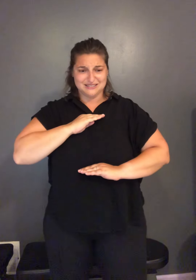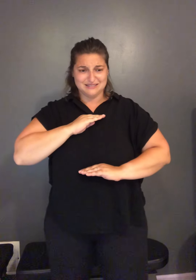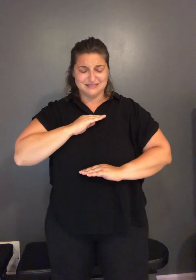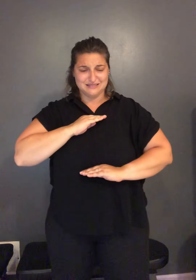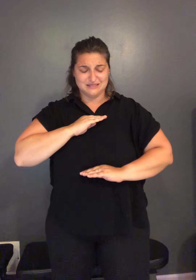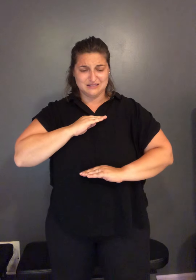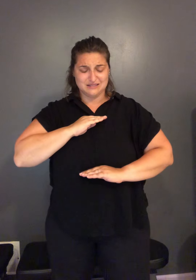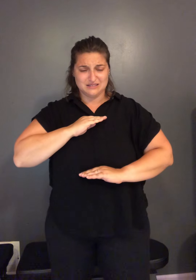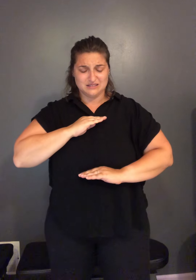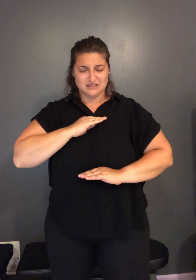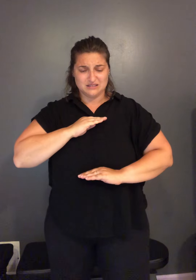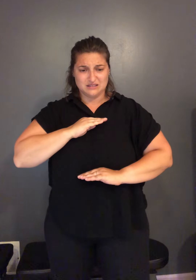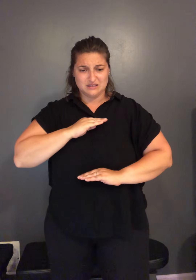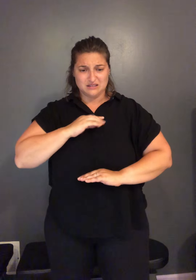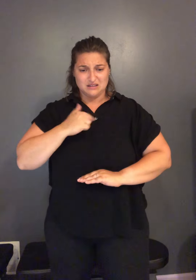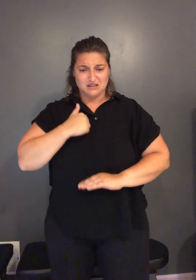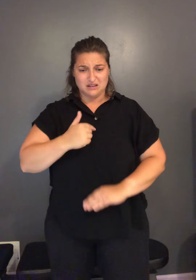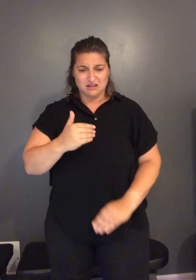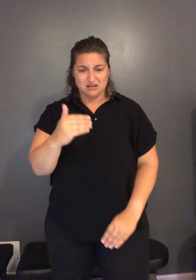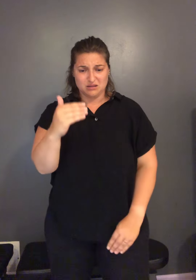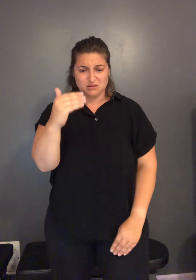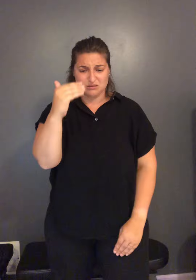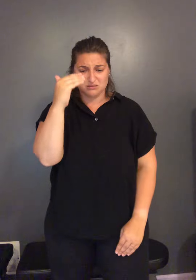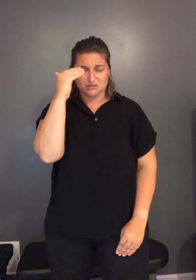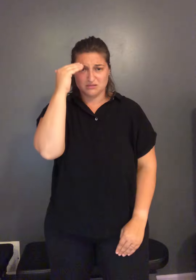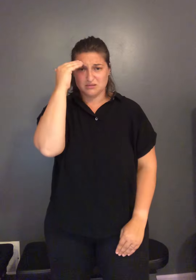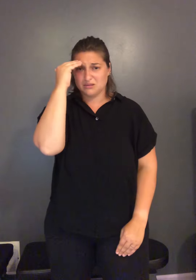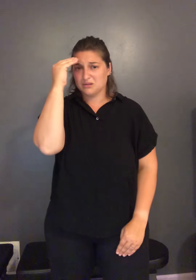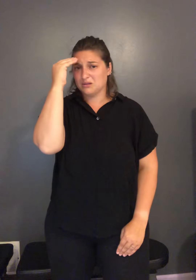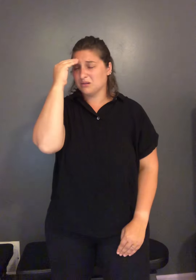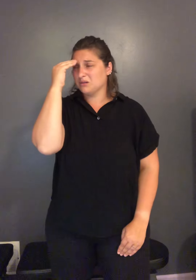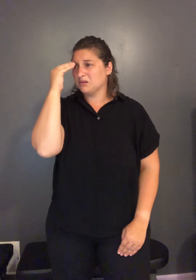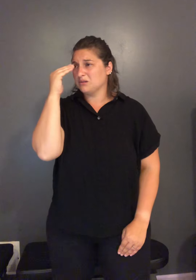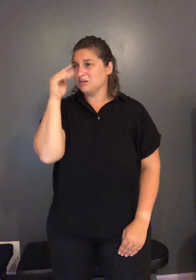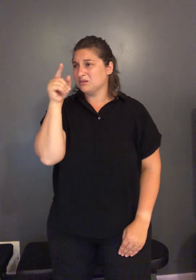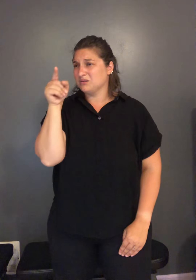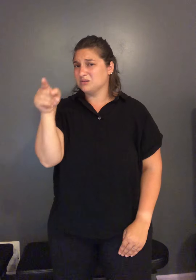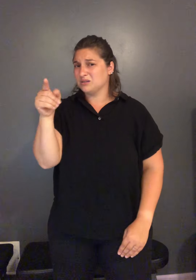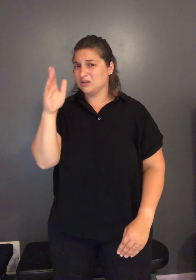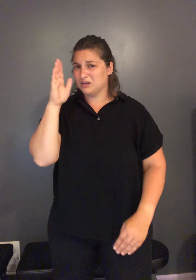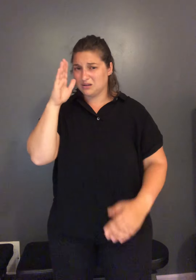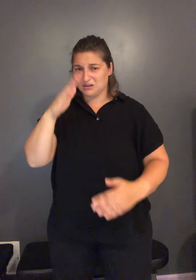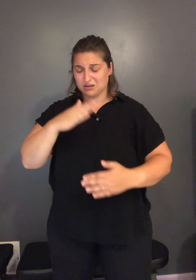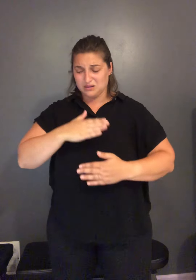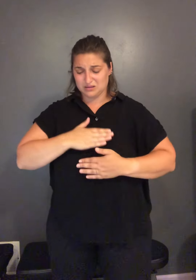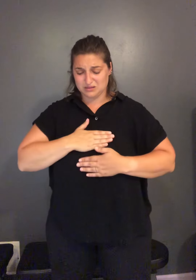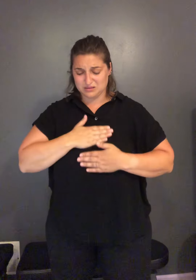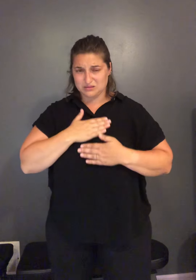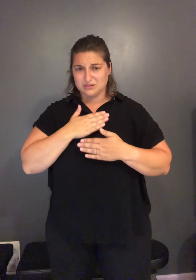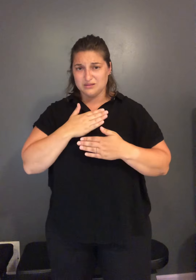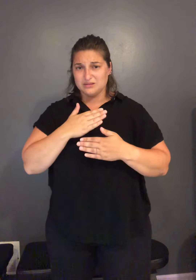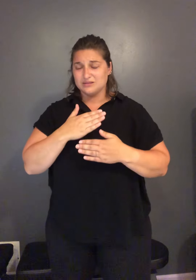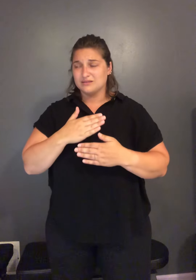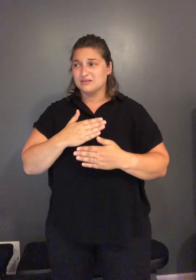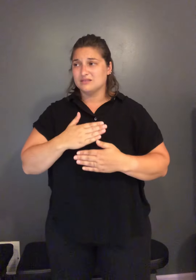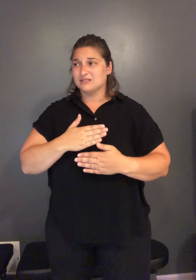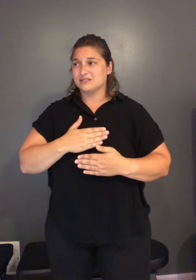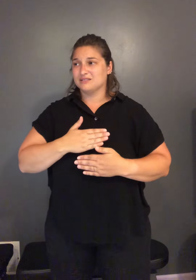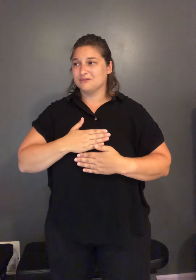And you know she'll be happy as he's bright